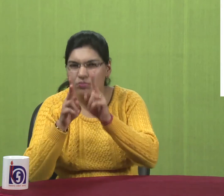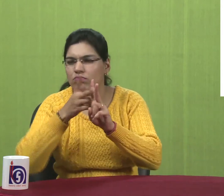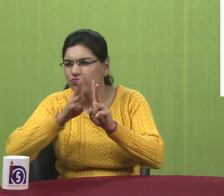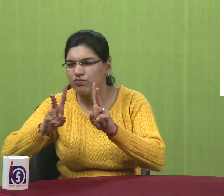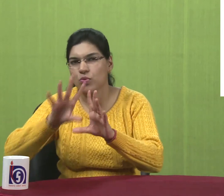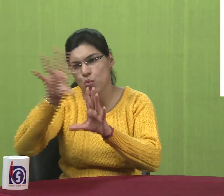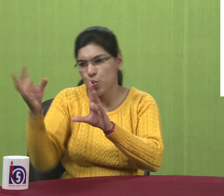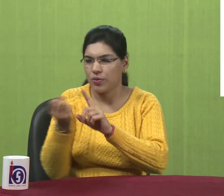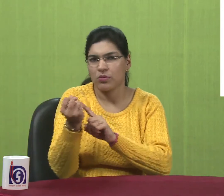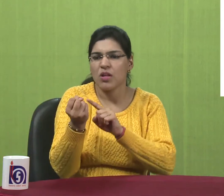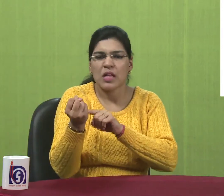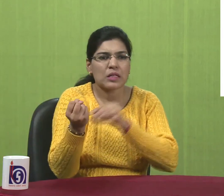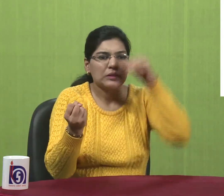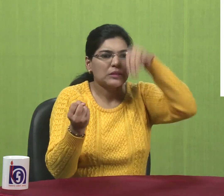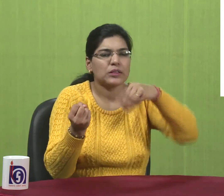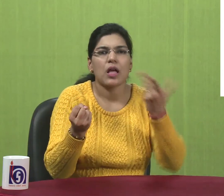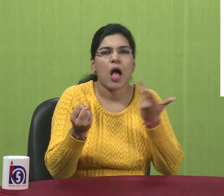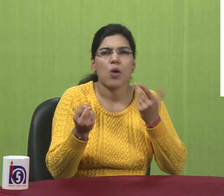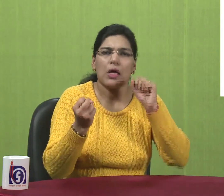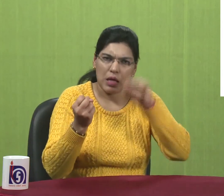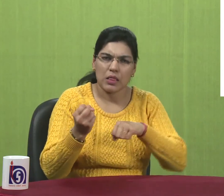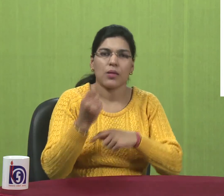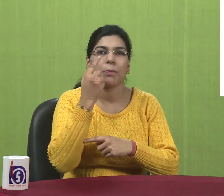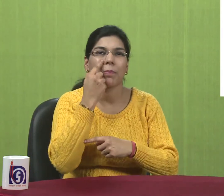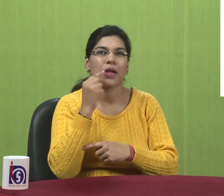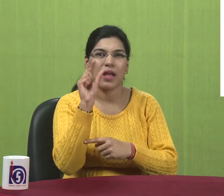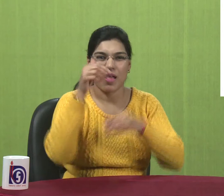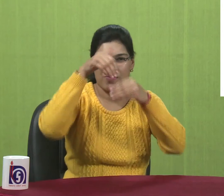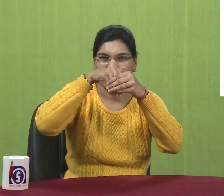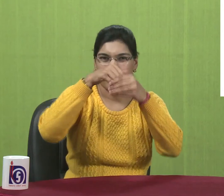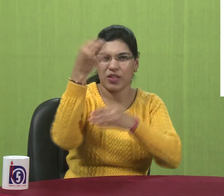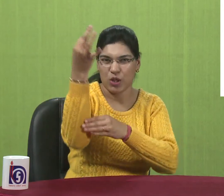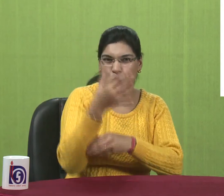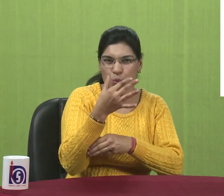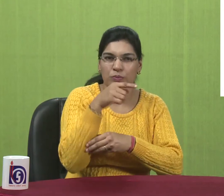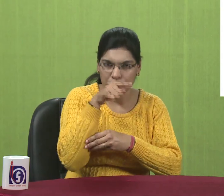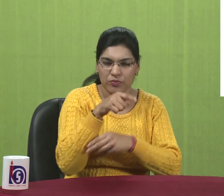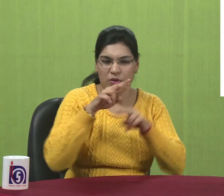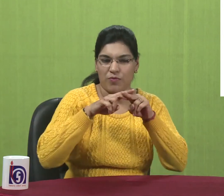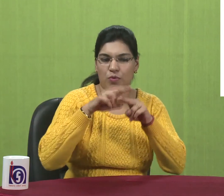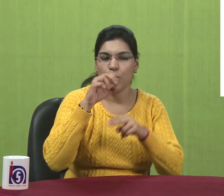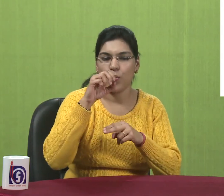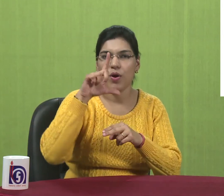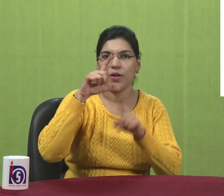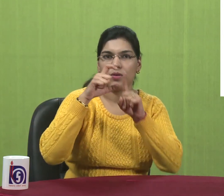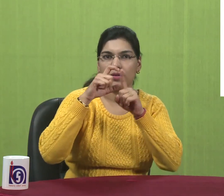With. The. Default. New. Folder. And. You. Can. Put. Anything. You. Want. In. The.